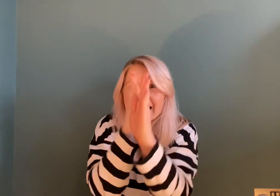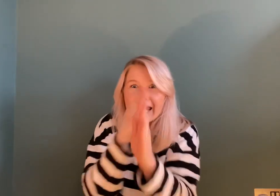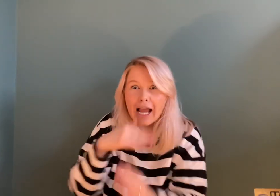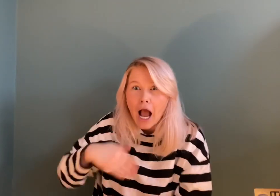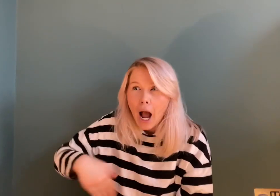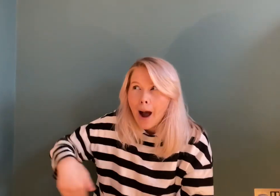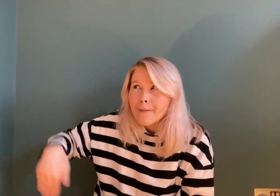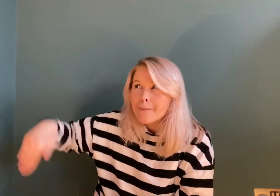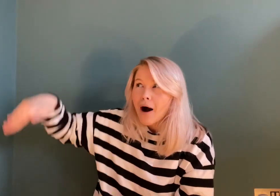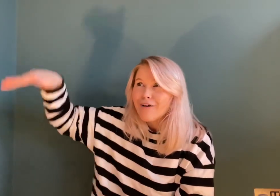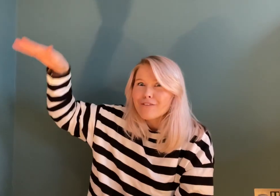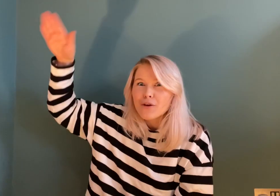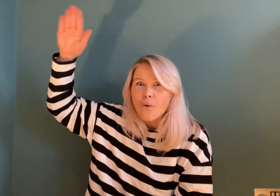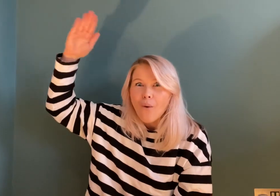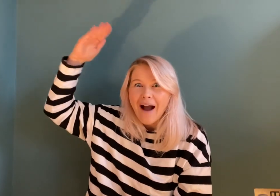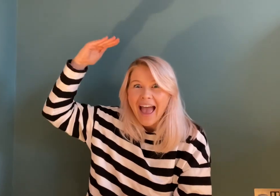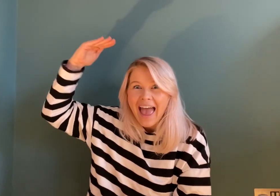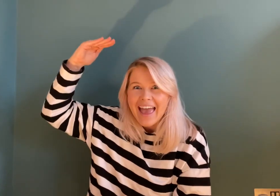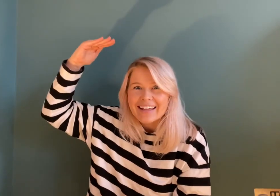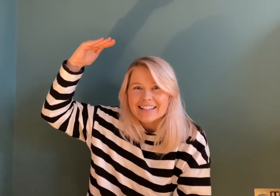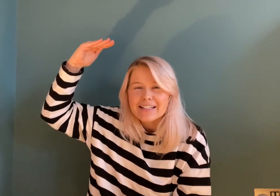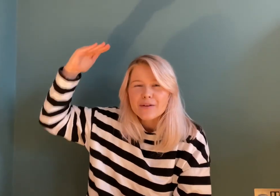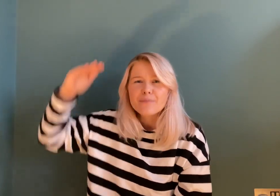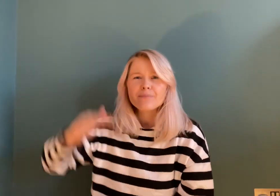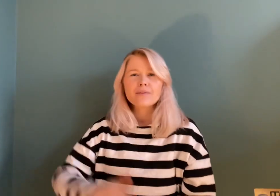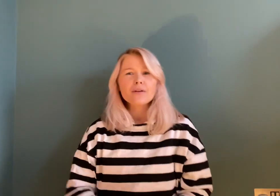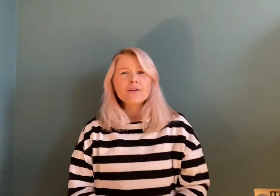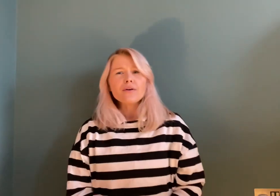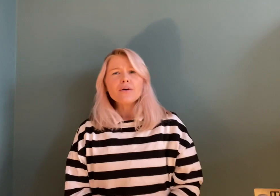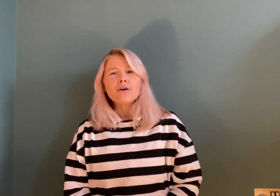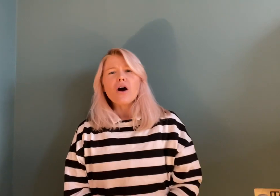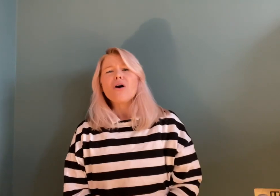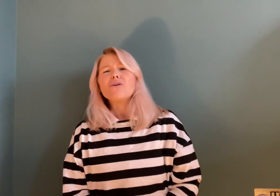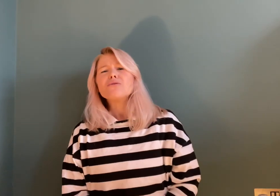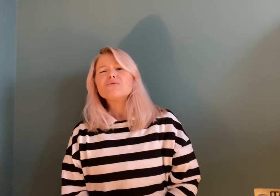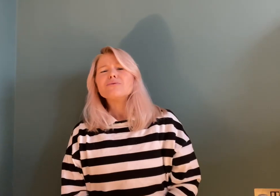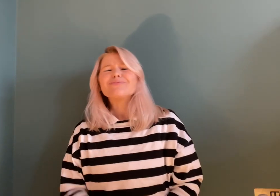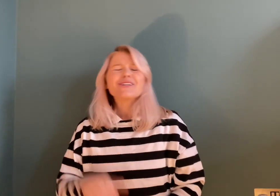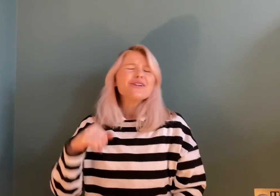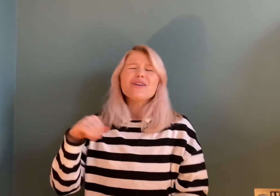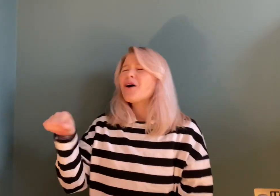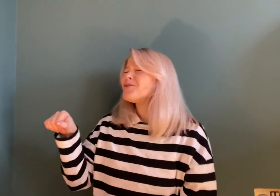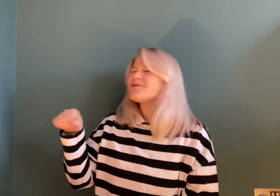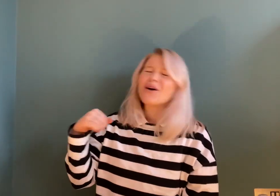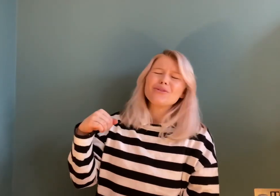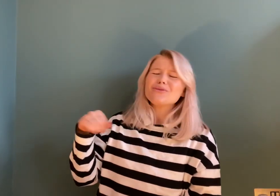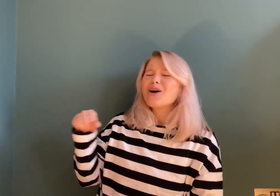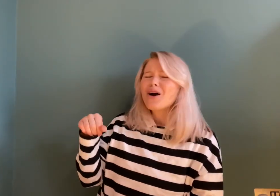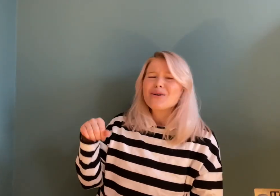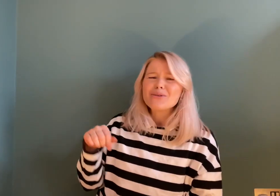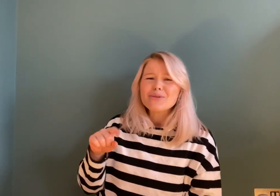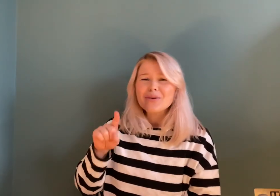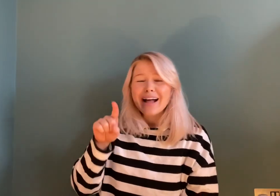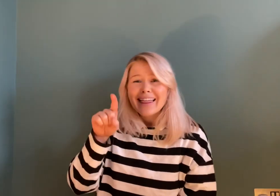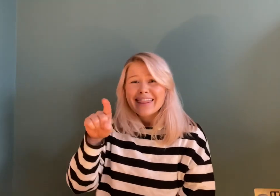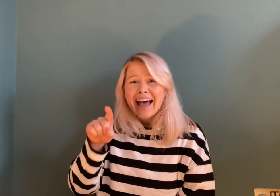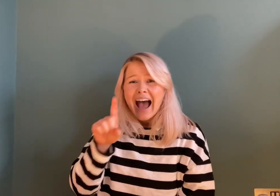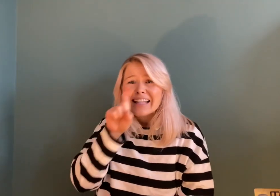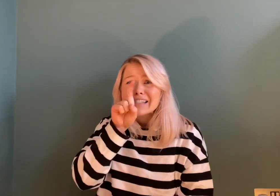above your head. Oh, no, no, no, no, that's